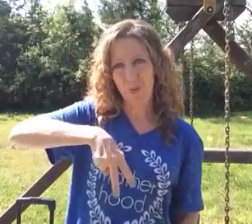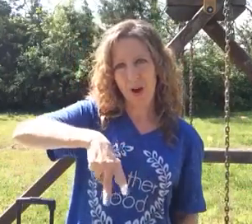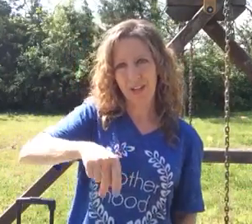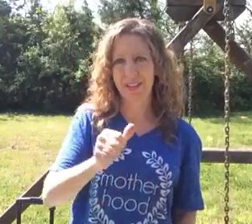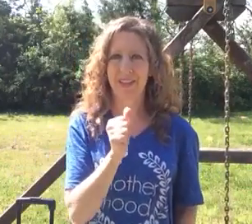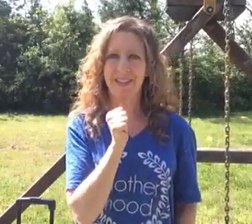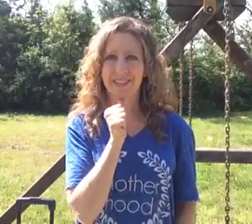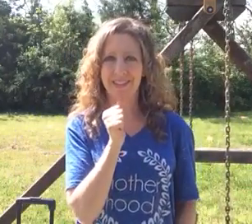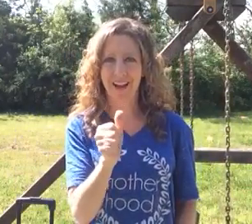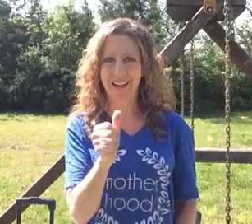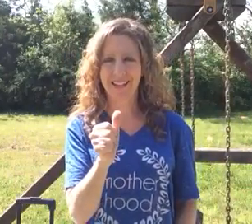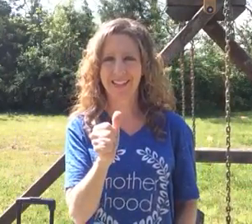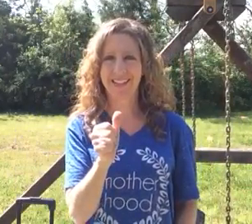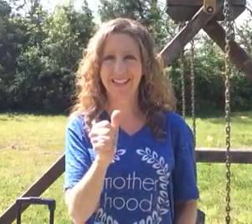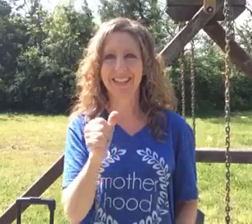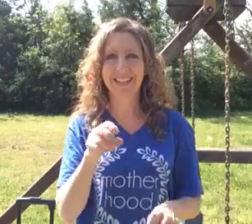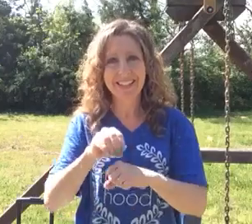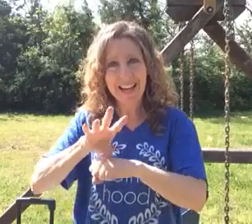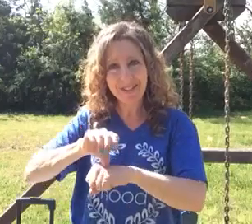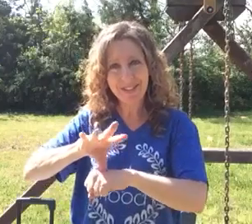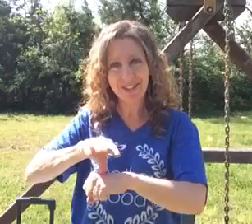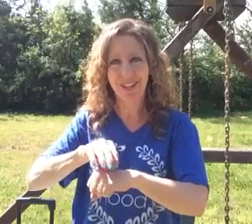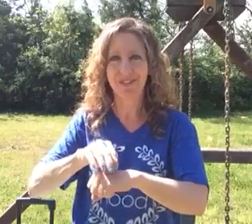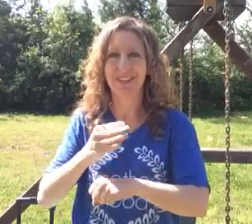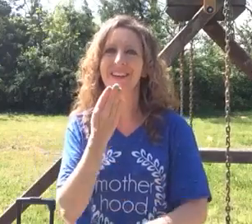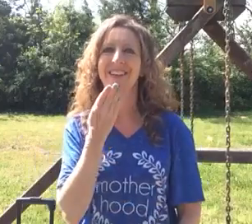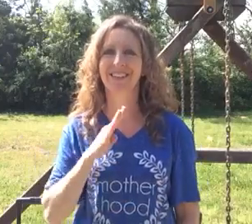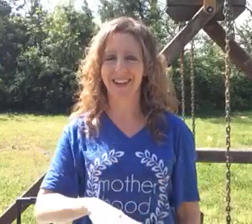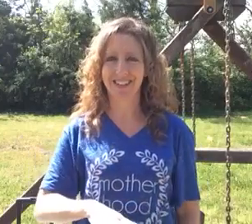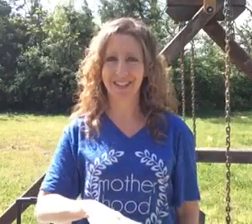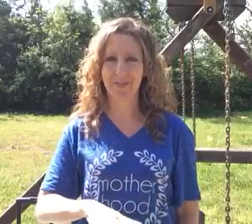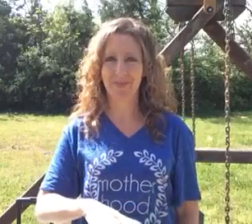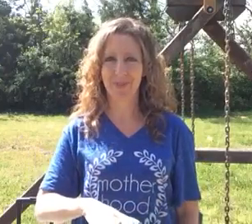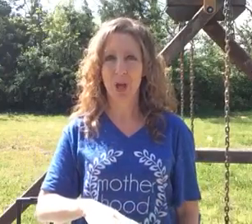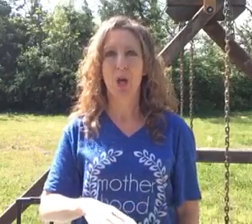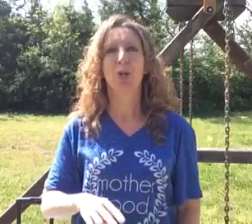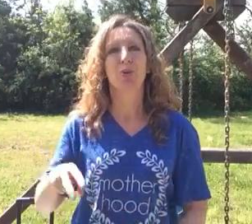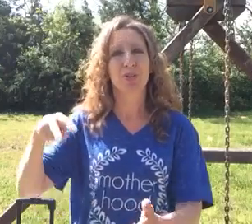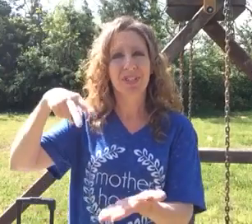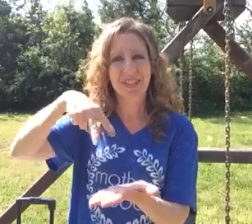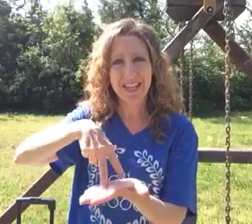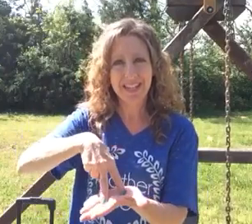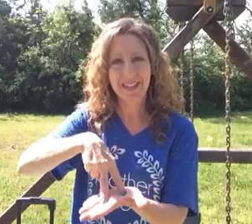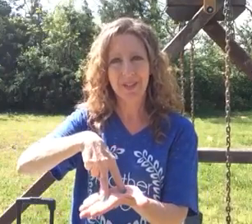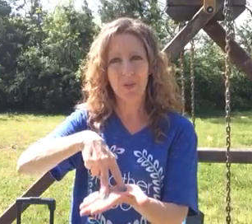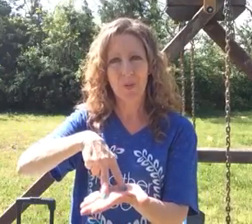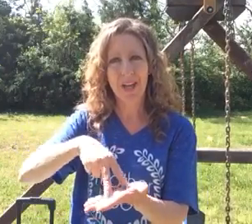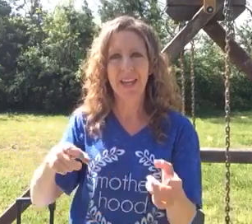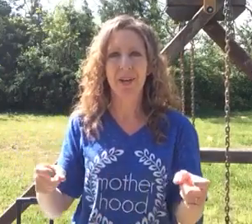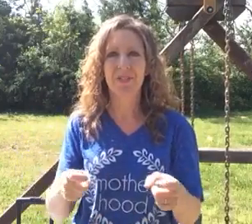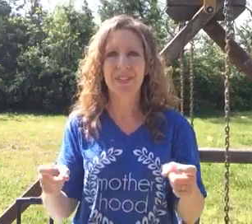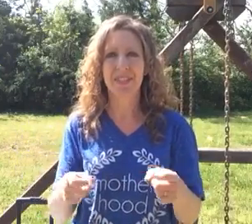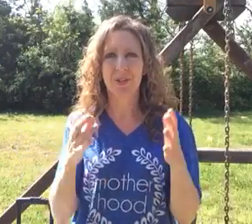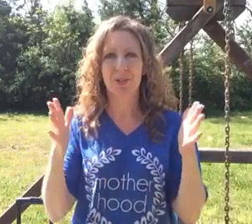walketh not. In the counsel of the ungodly. Nor standeth in the way of sinners.